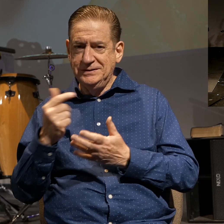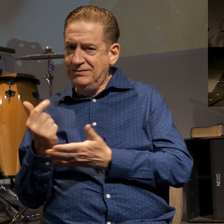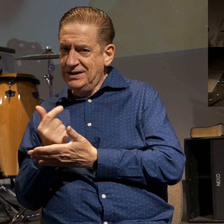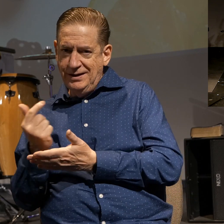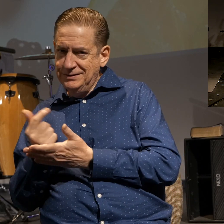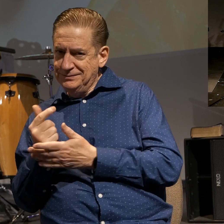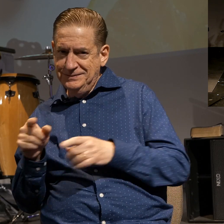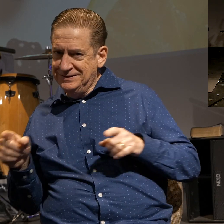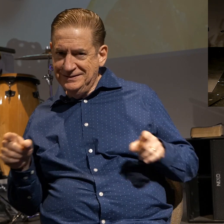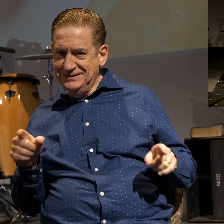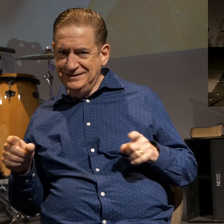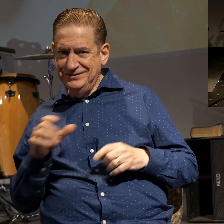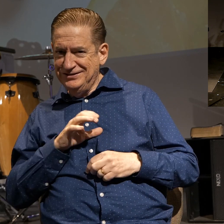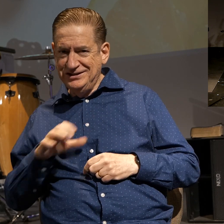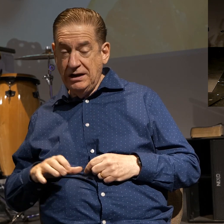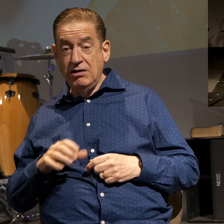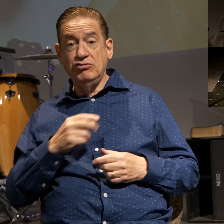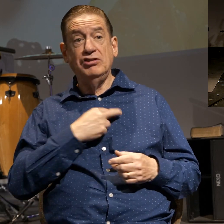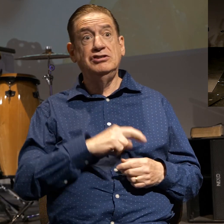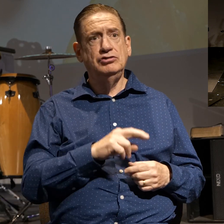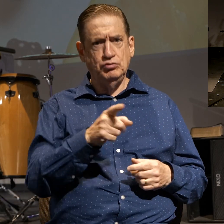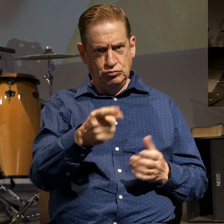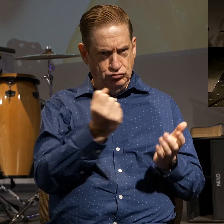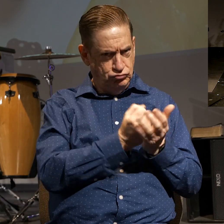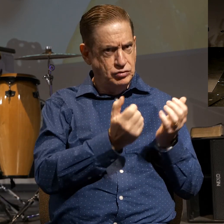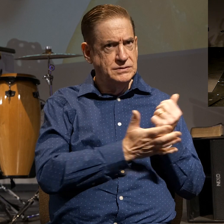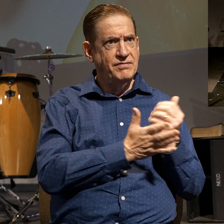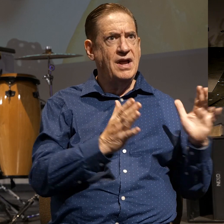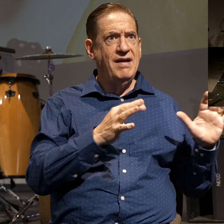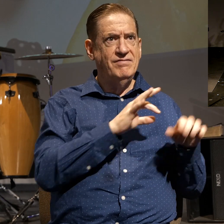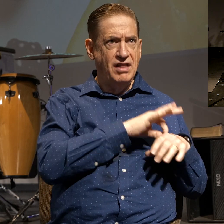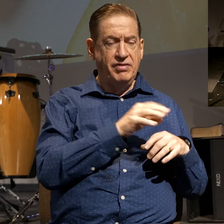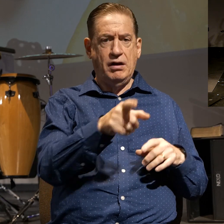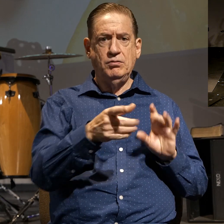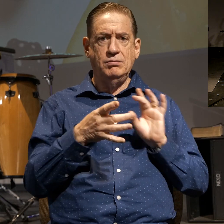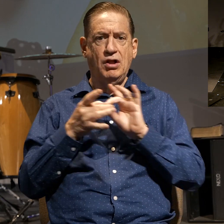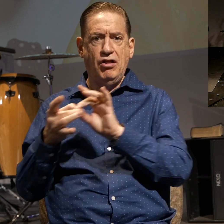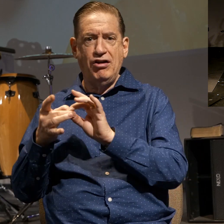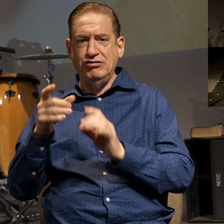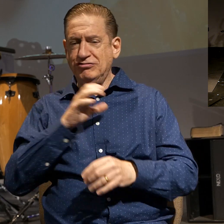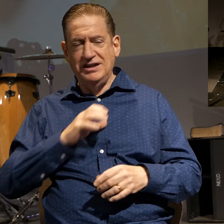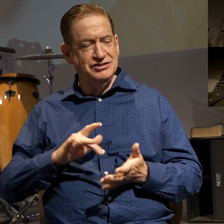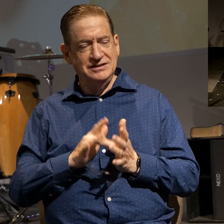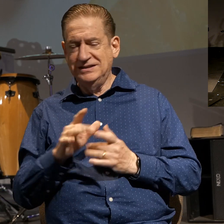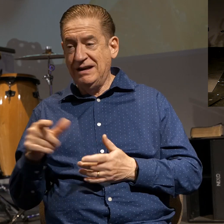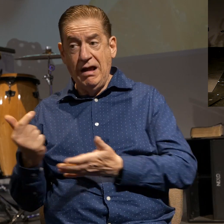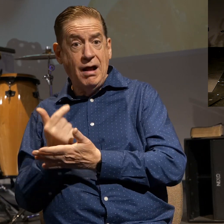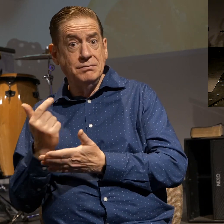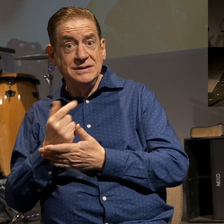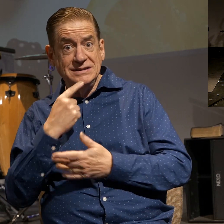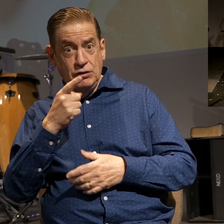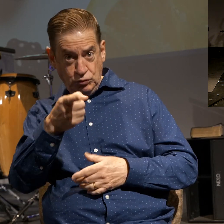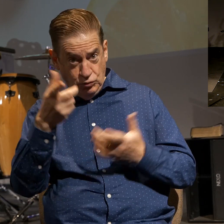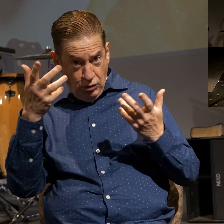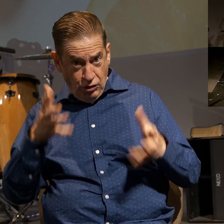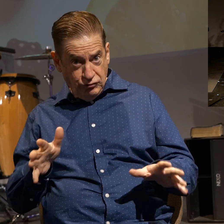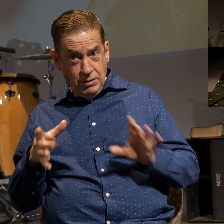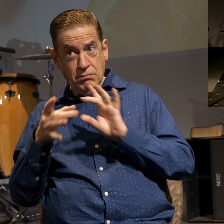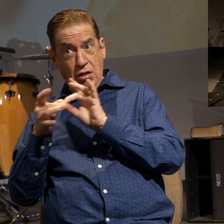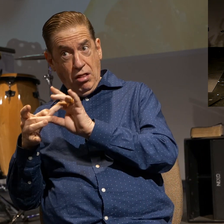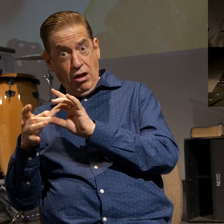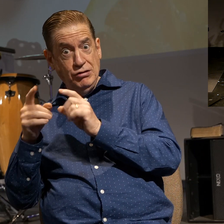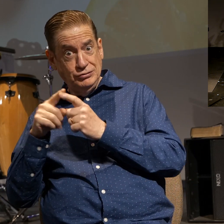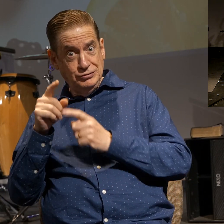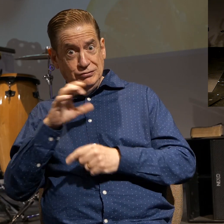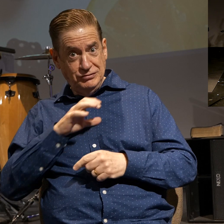Christianity. Religion says, you crucify the flesh, then you will belong to Christ Jesus. The gospel says, those who belong to Christ Jesus